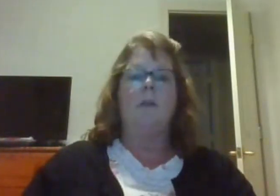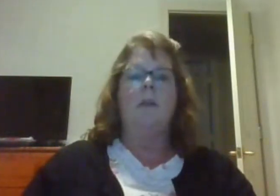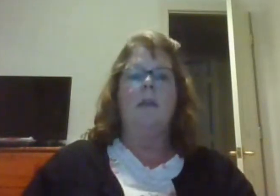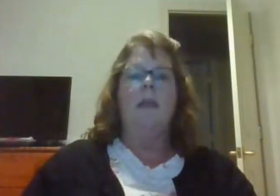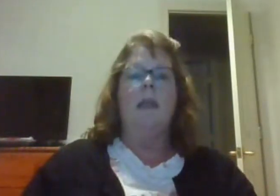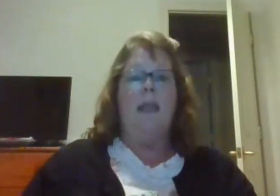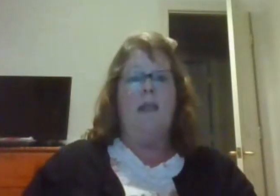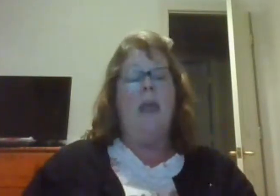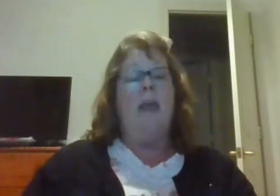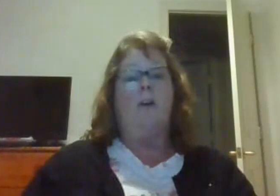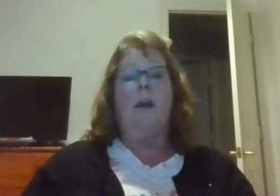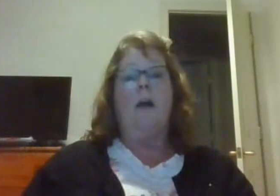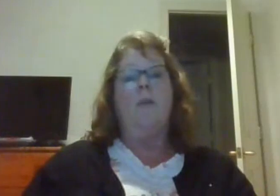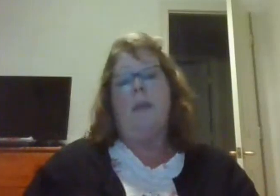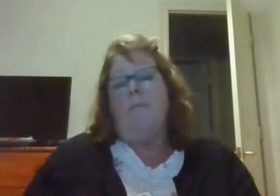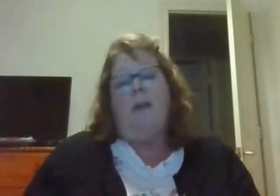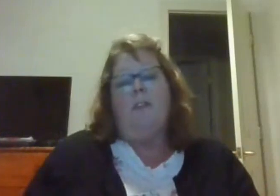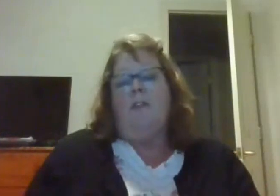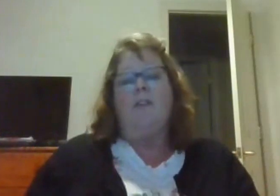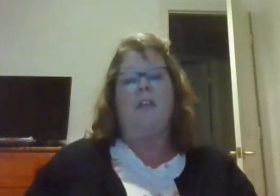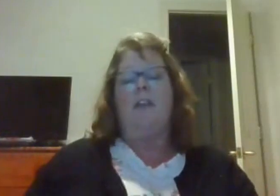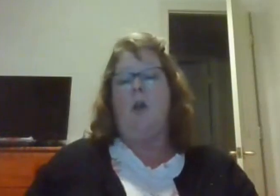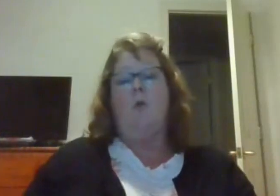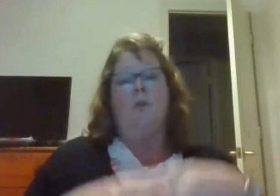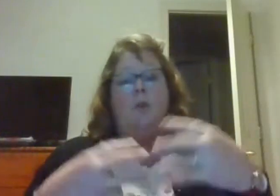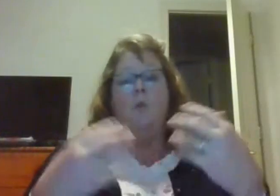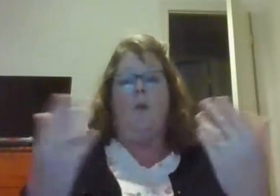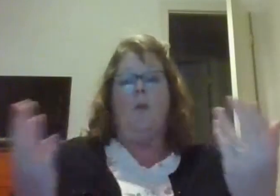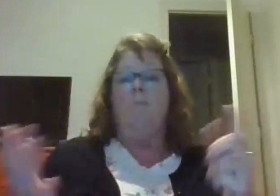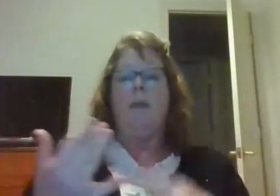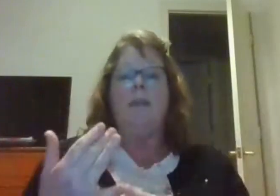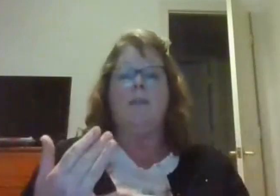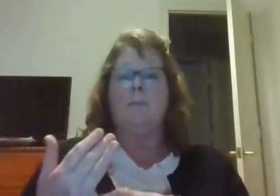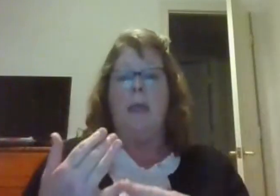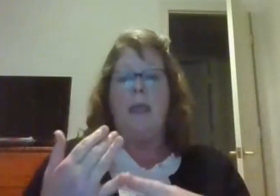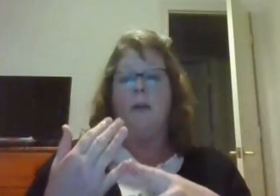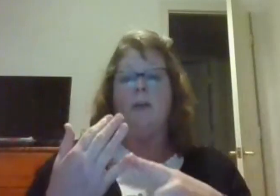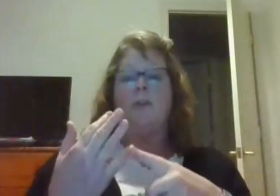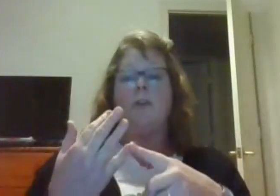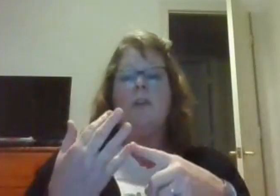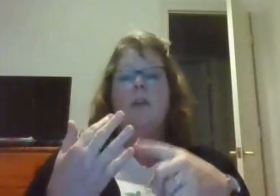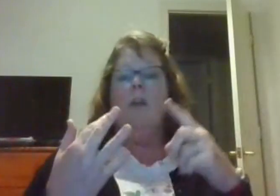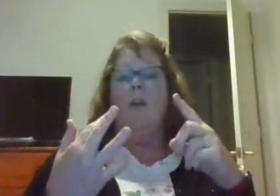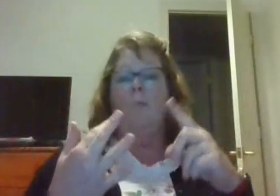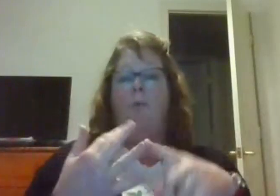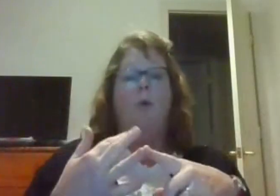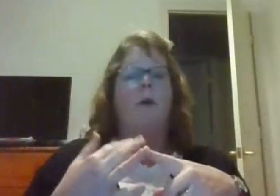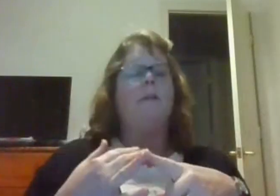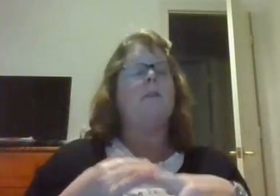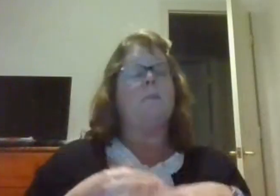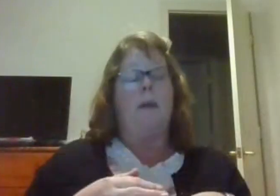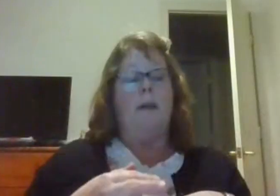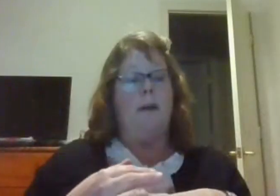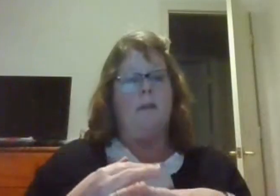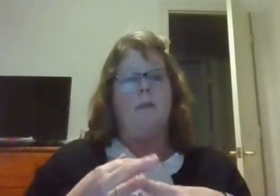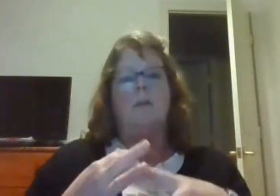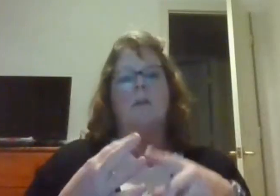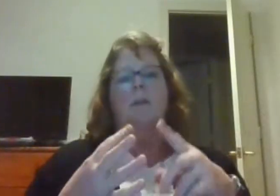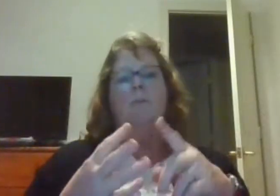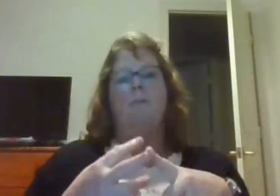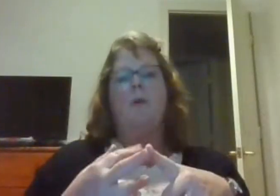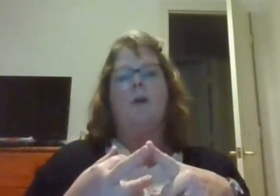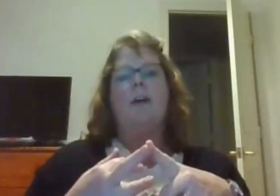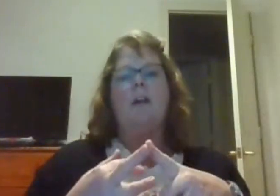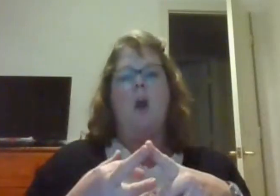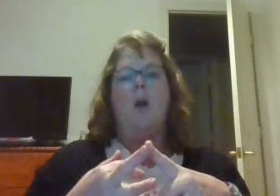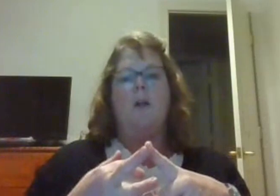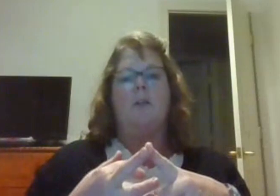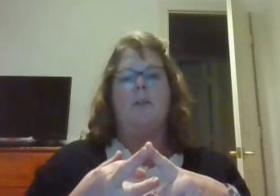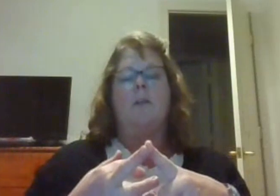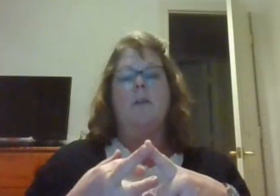In that crowd, he must have seen those who are the peacemakers, the poor in spirit, the pure in heart,